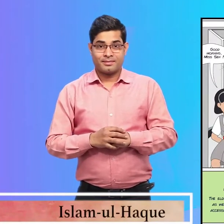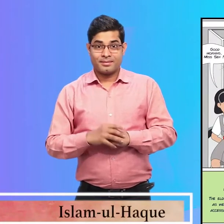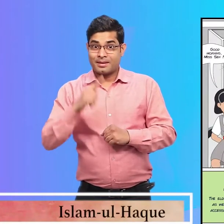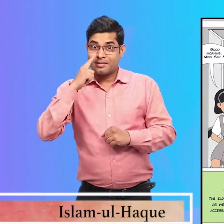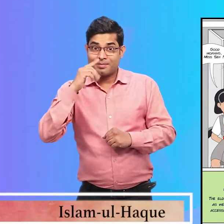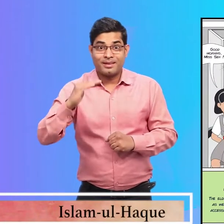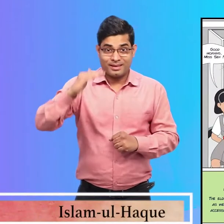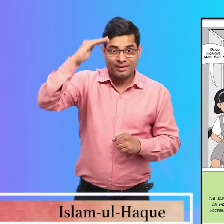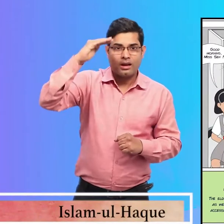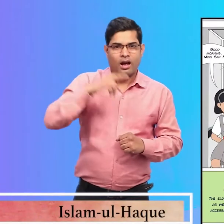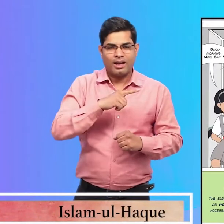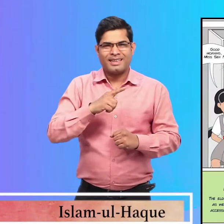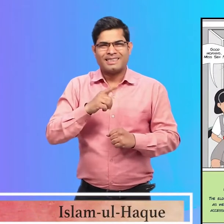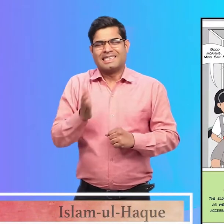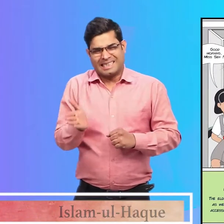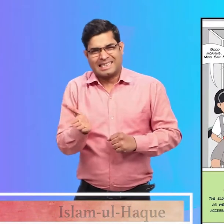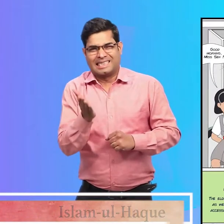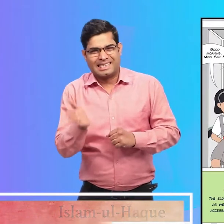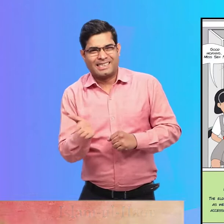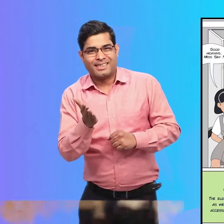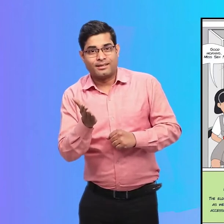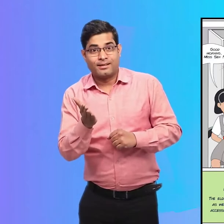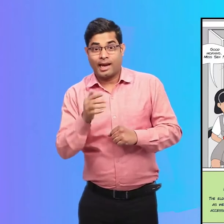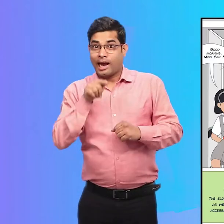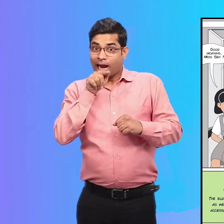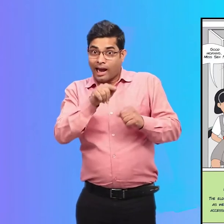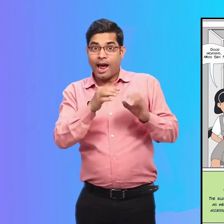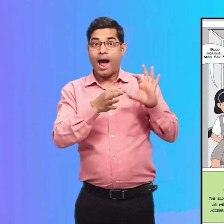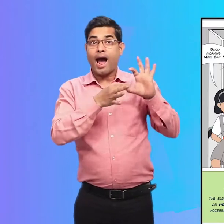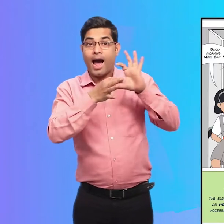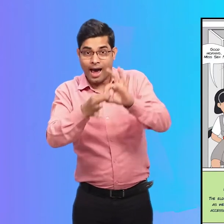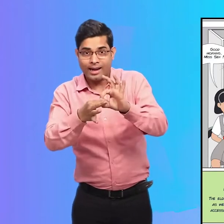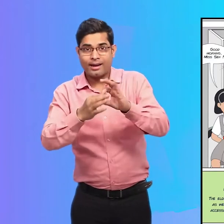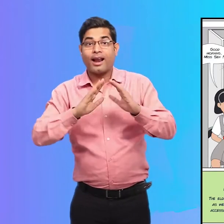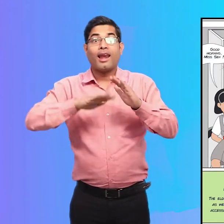But Malti Didi insists. And with this, we come to the next frame,